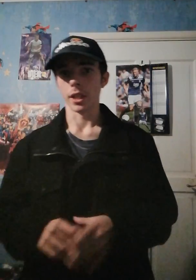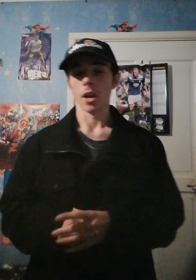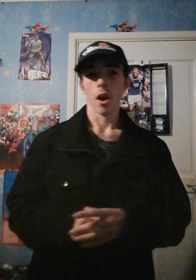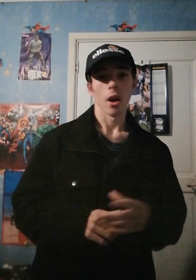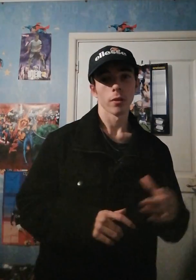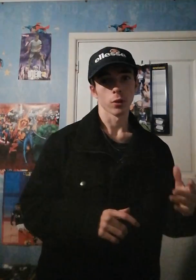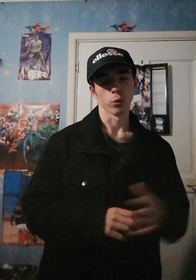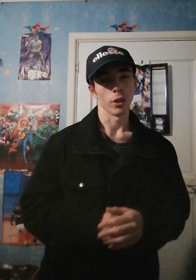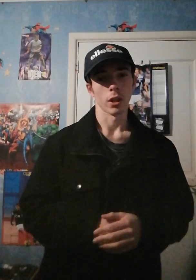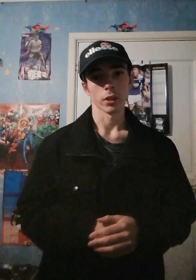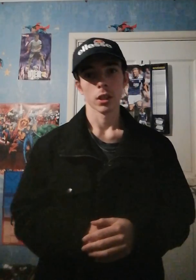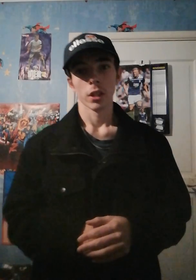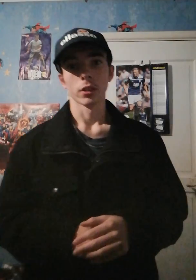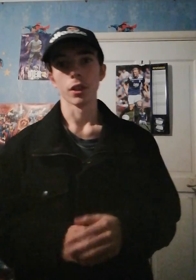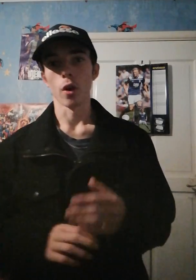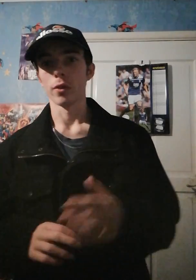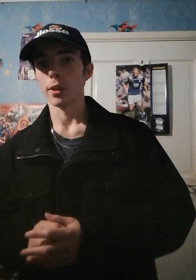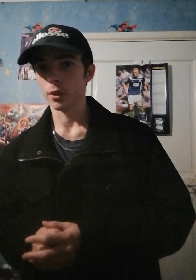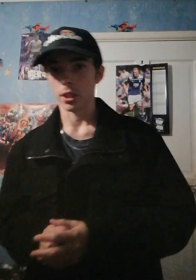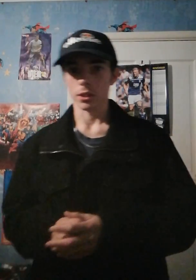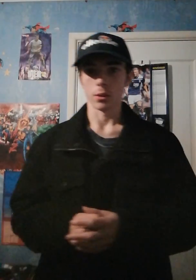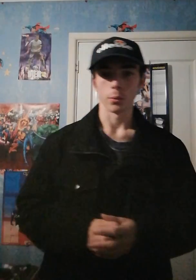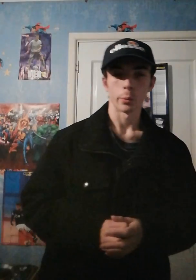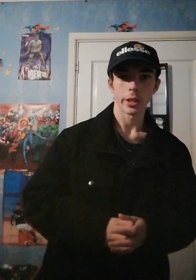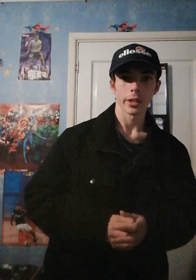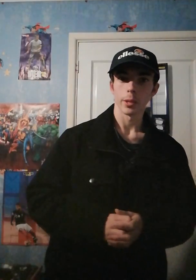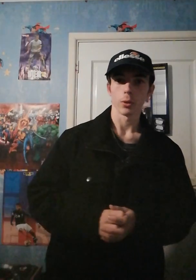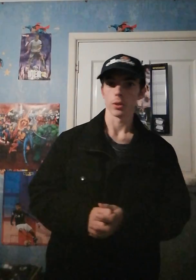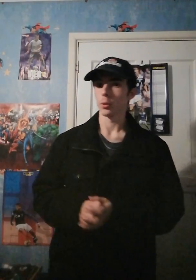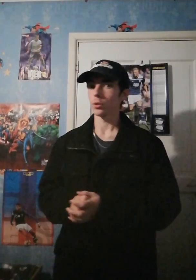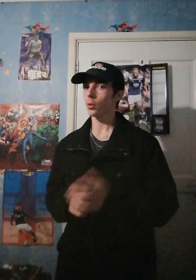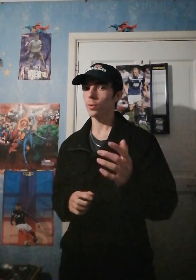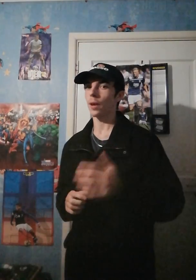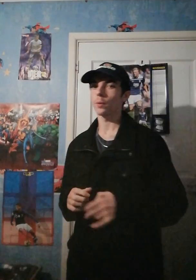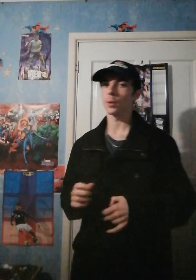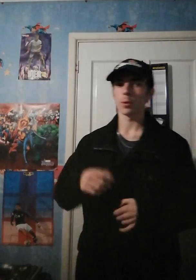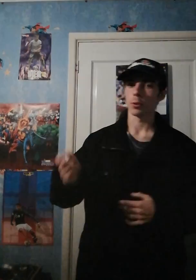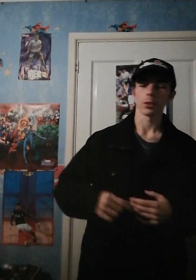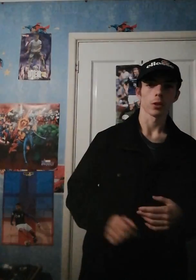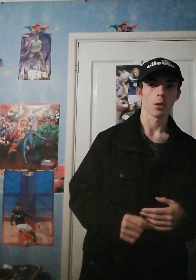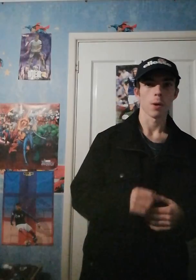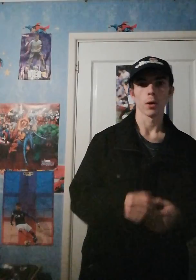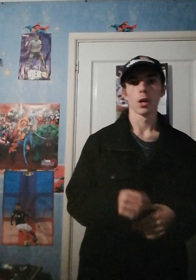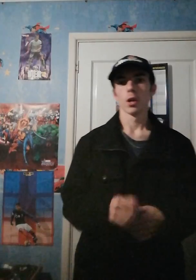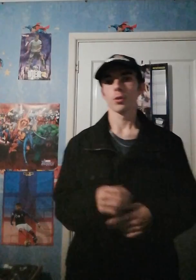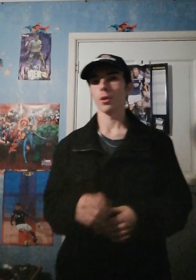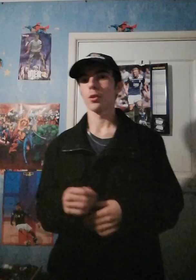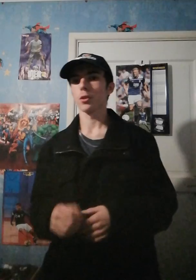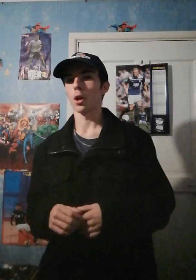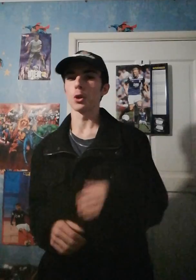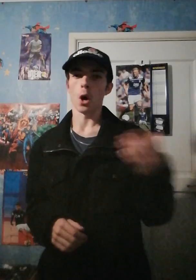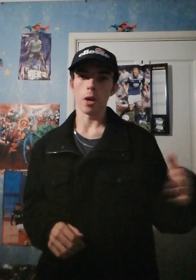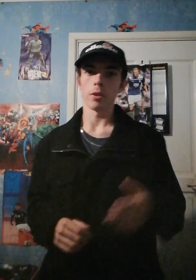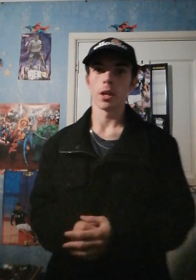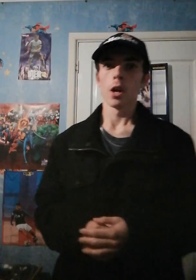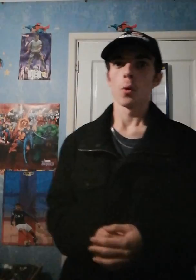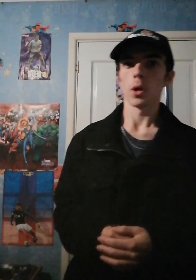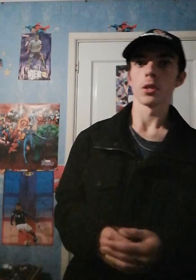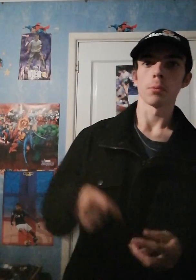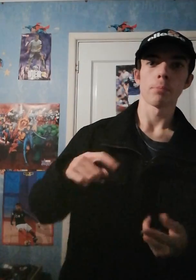Basically, I've just realised that you can't really do SkinSnooze weekly because the news is too random, you don't know when it's going to come out. So you've just got to dive in when there's a